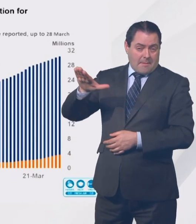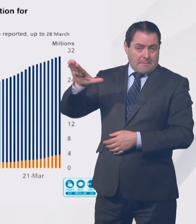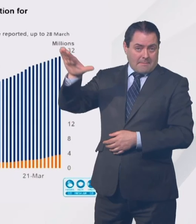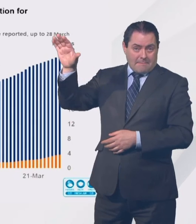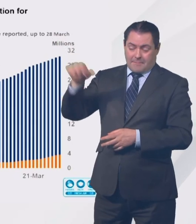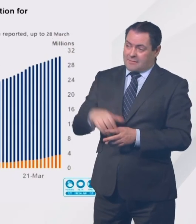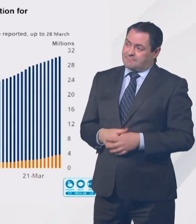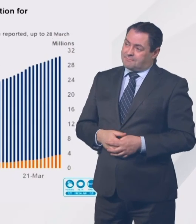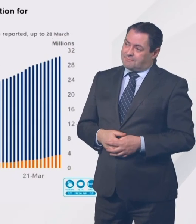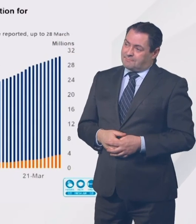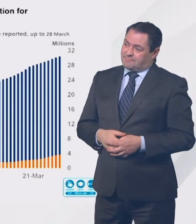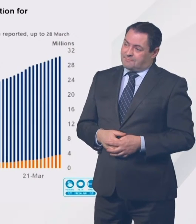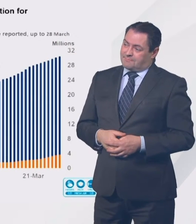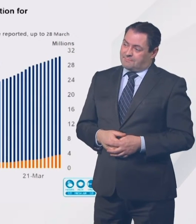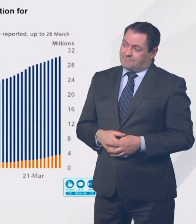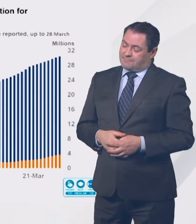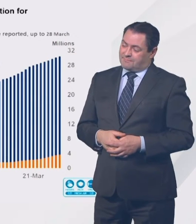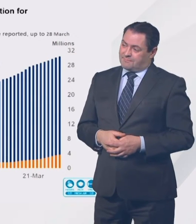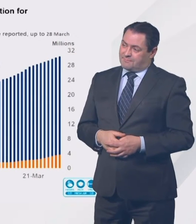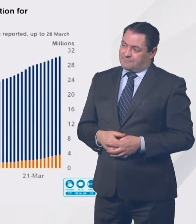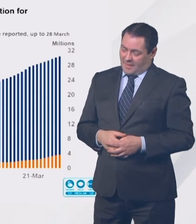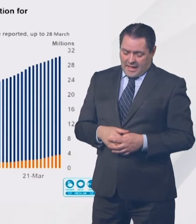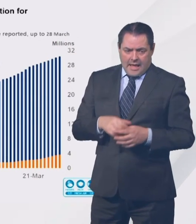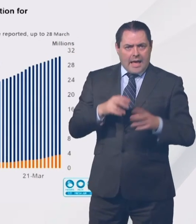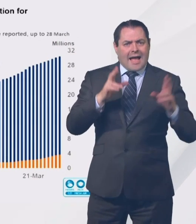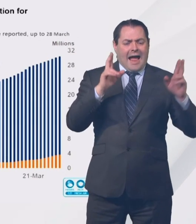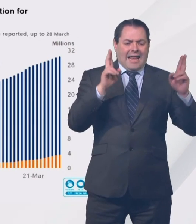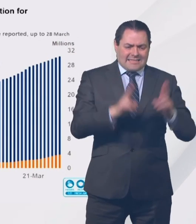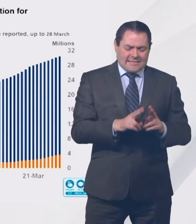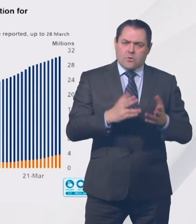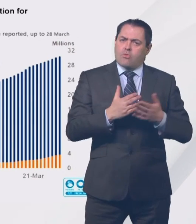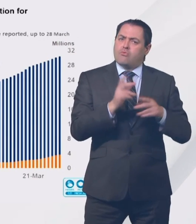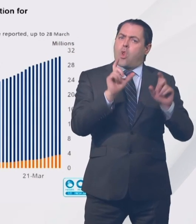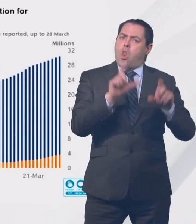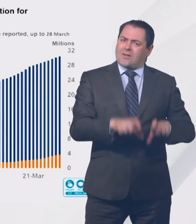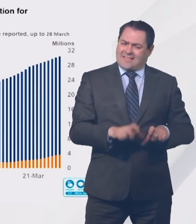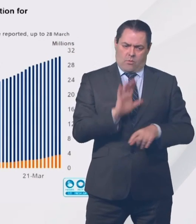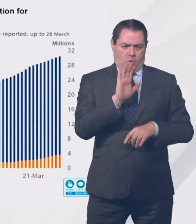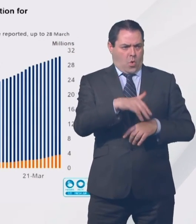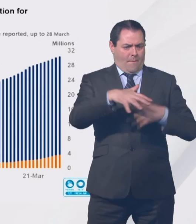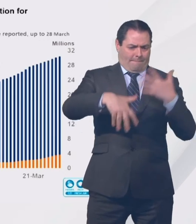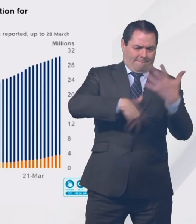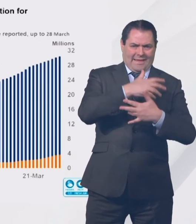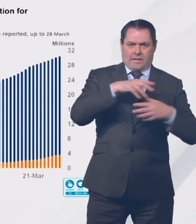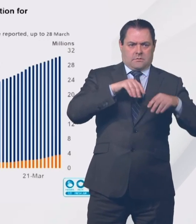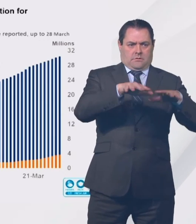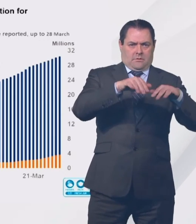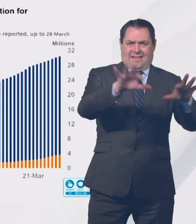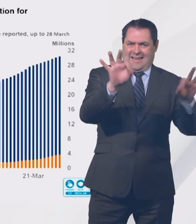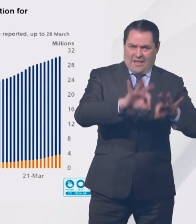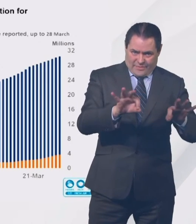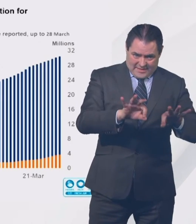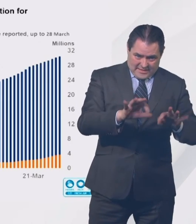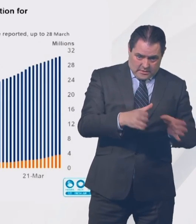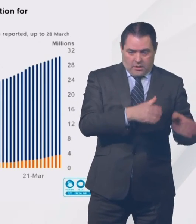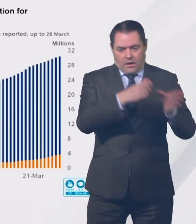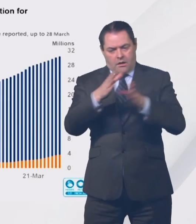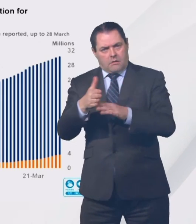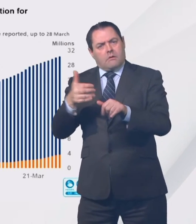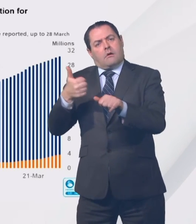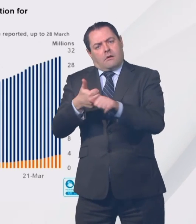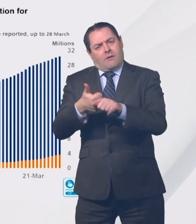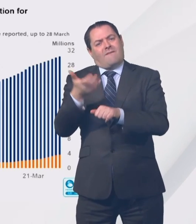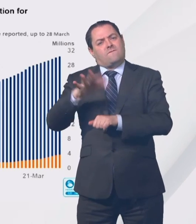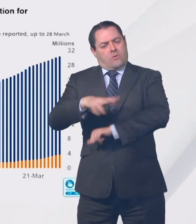and a large part of this is due to lockdown, but also partly and increasingly due to the vaccine rollout. And this slide